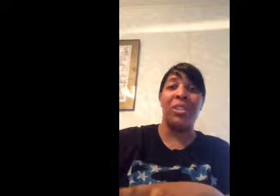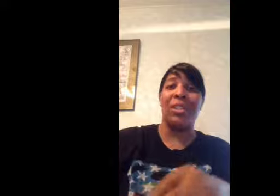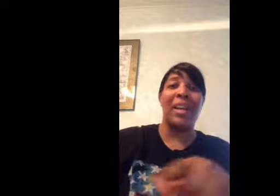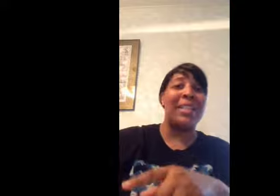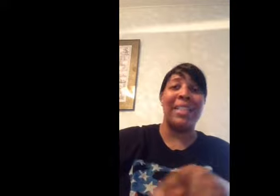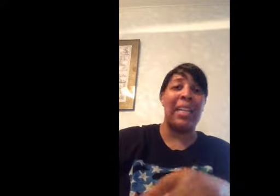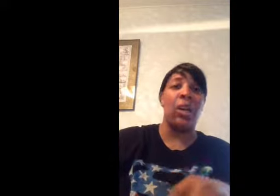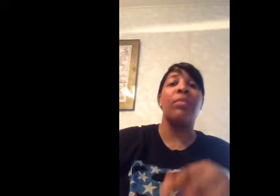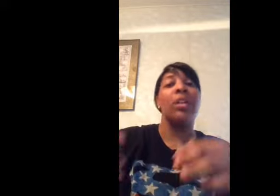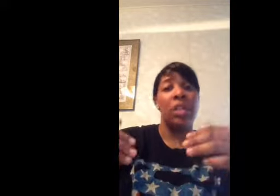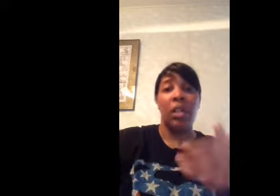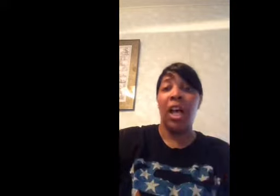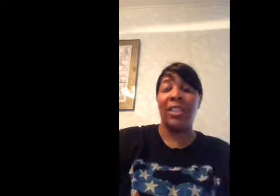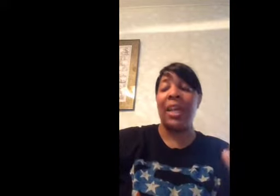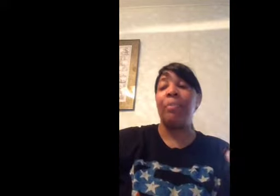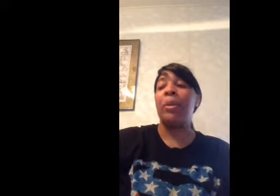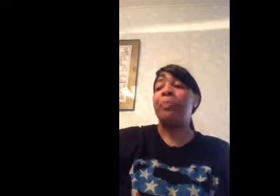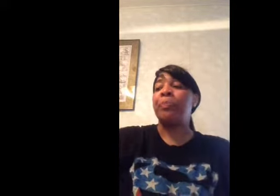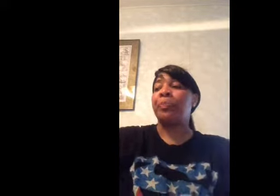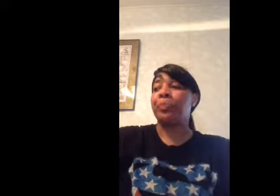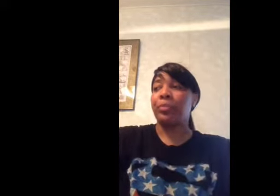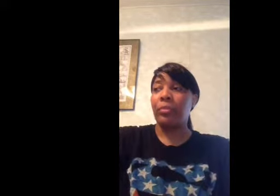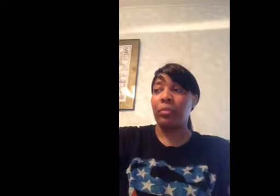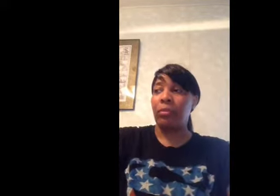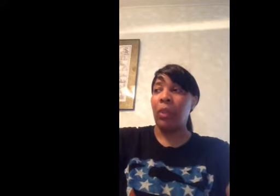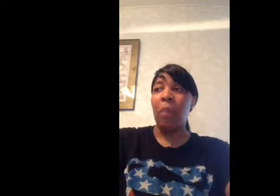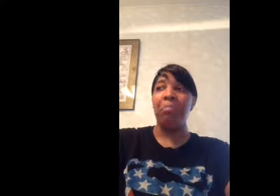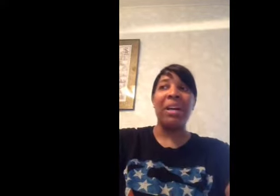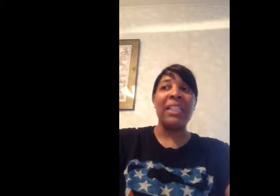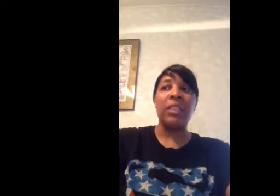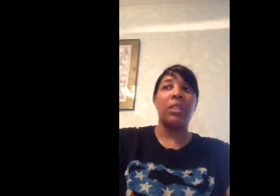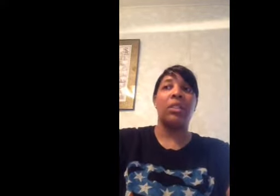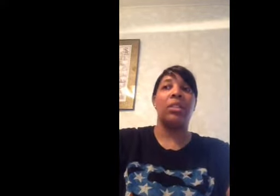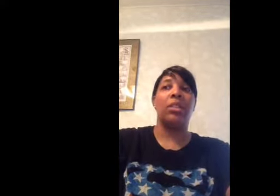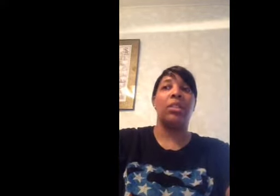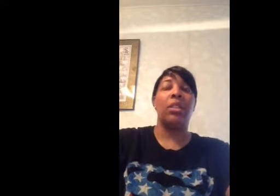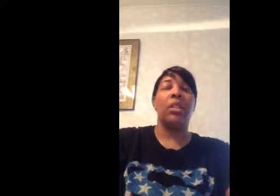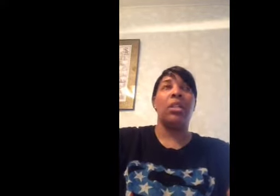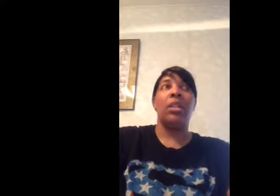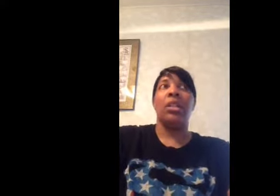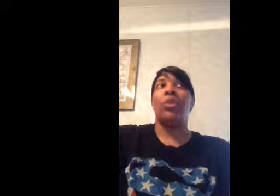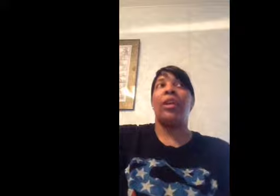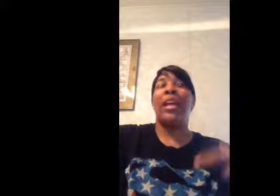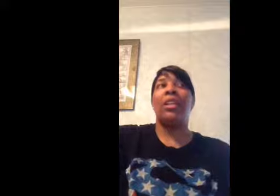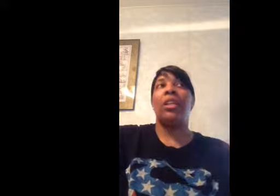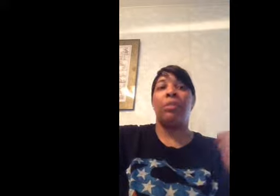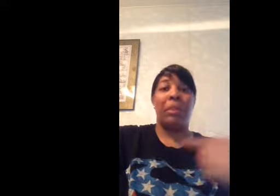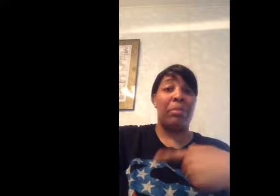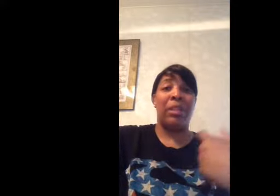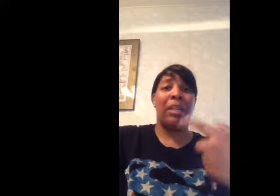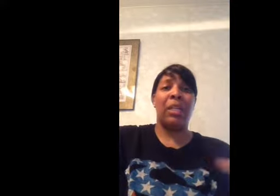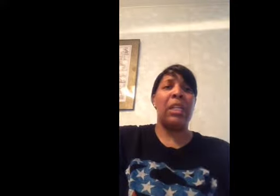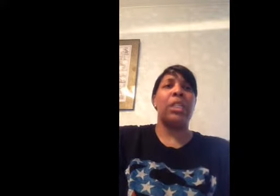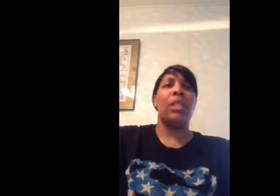you got to take care of. I'll stop. But the reality for people like me is